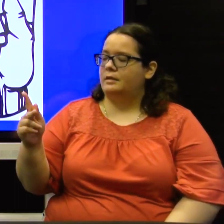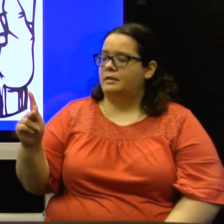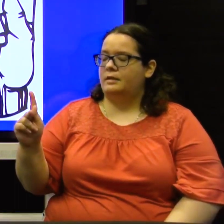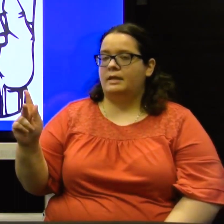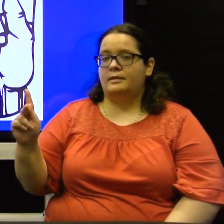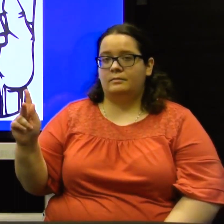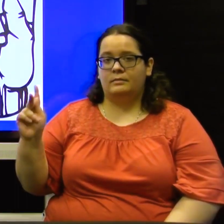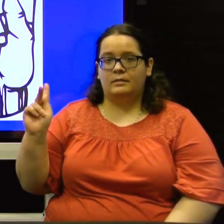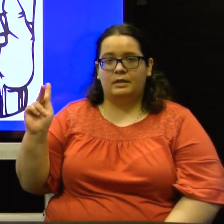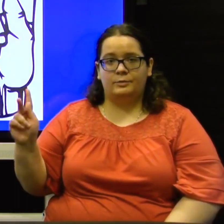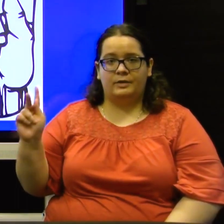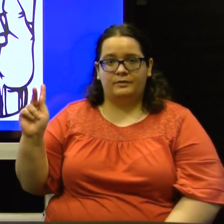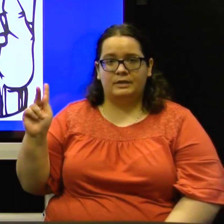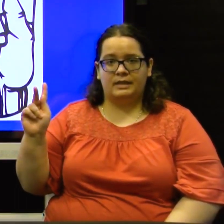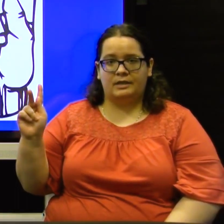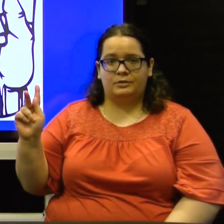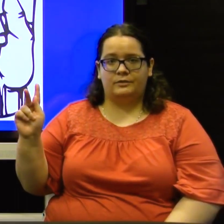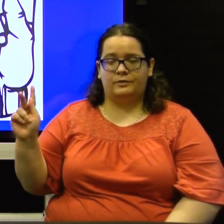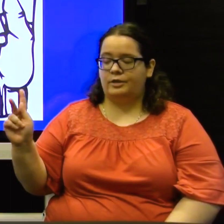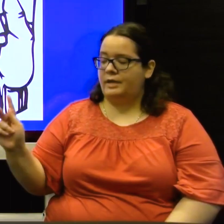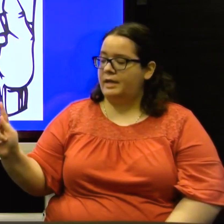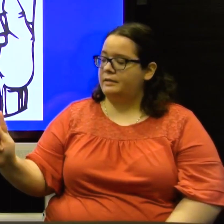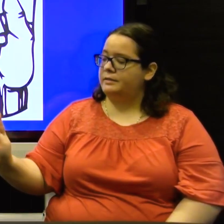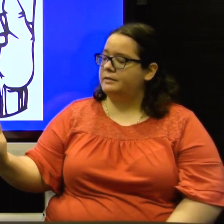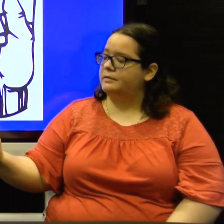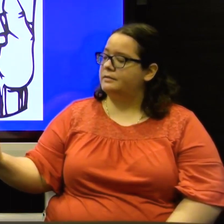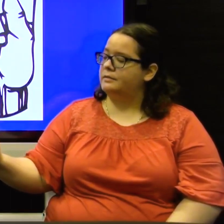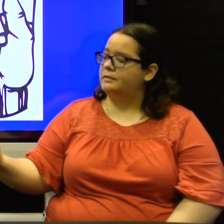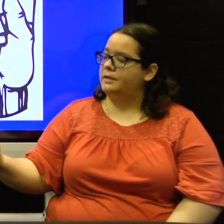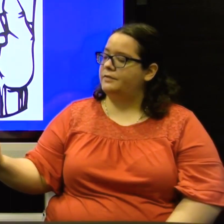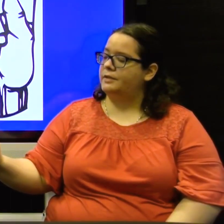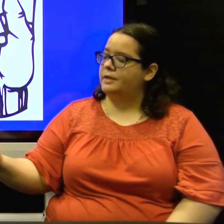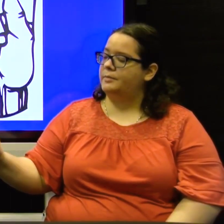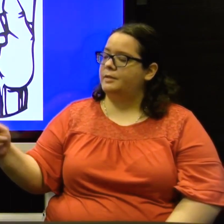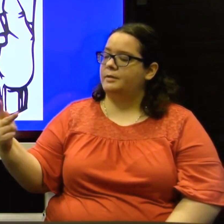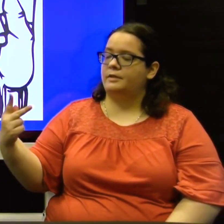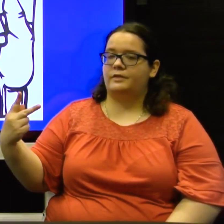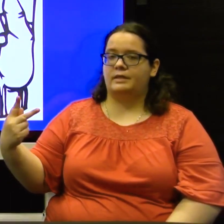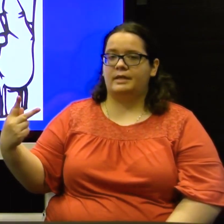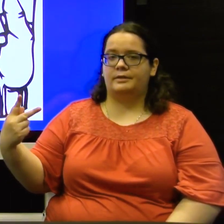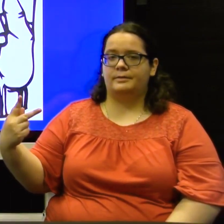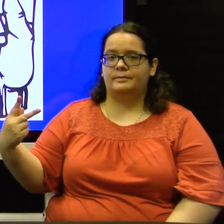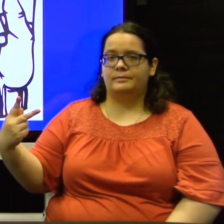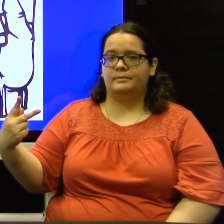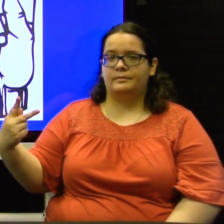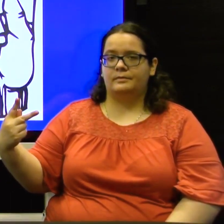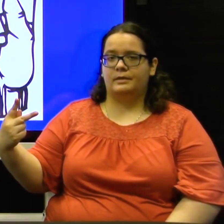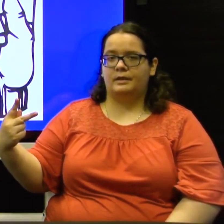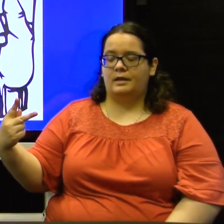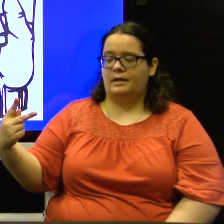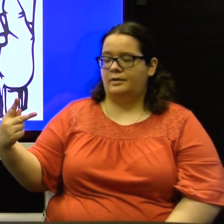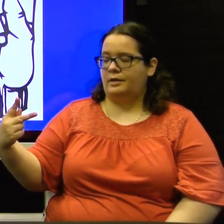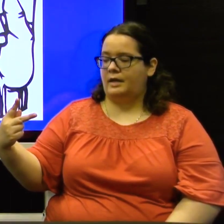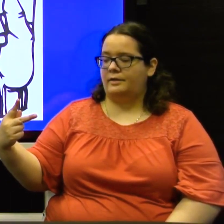Again, it's what feels natural for your hand. Leave your thumb in the middle of it there. And now you have